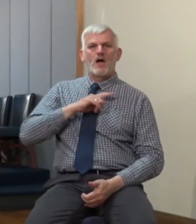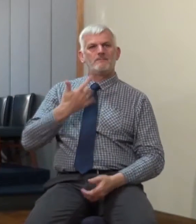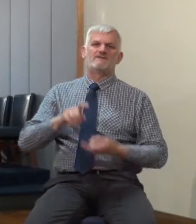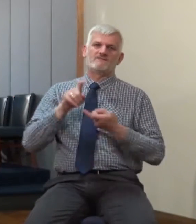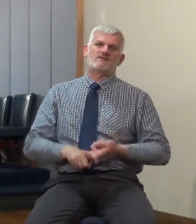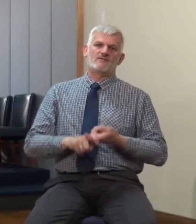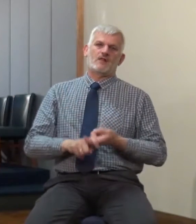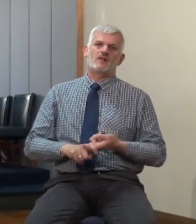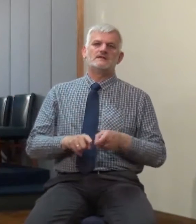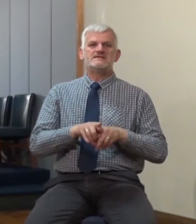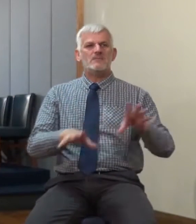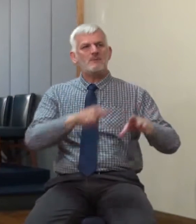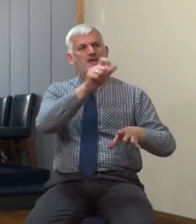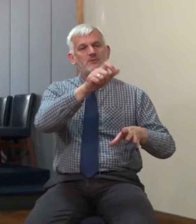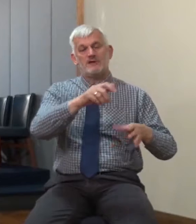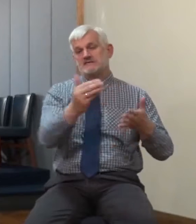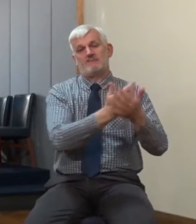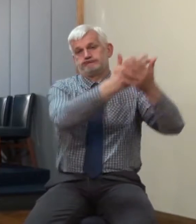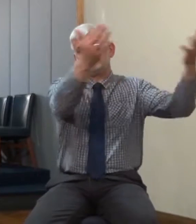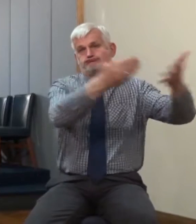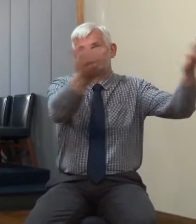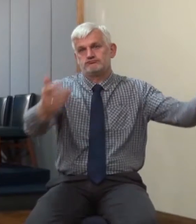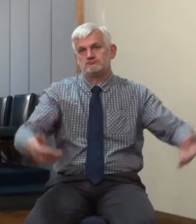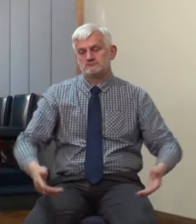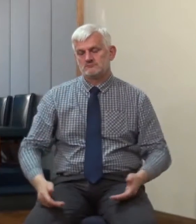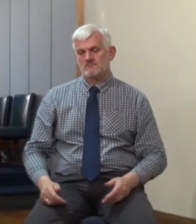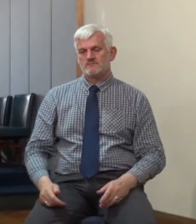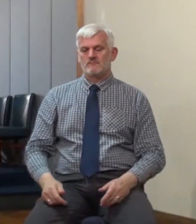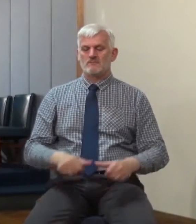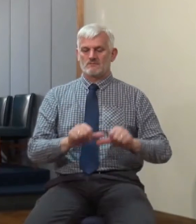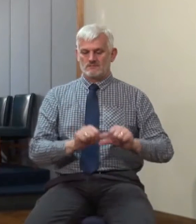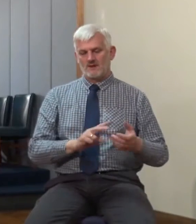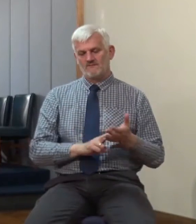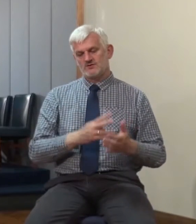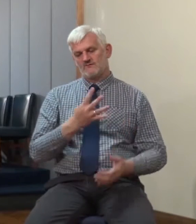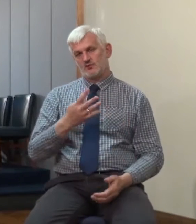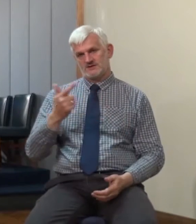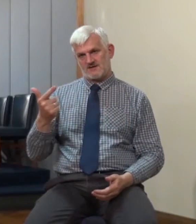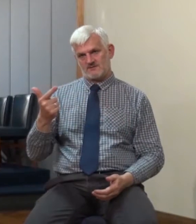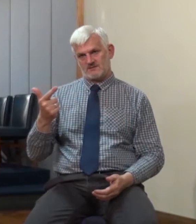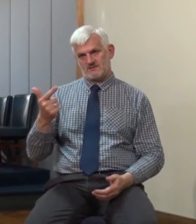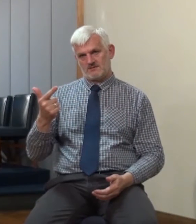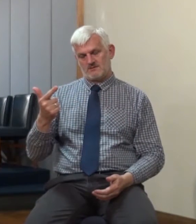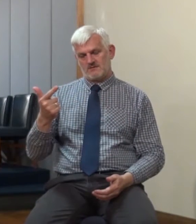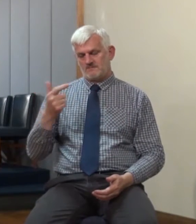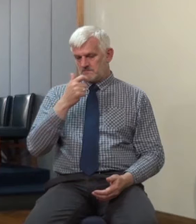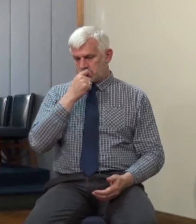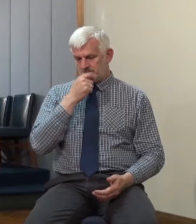but there is the reward in verse 47 but the great but of verse 48 and if